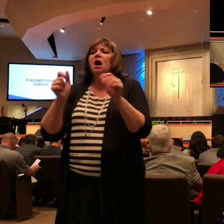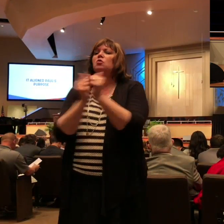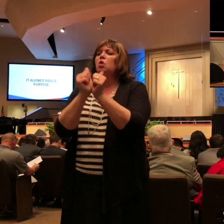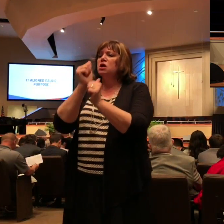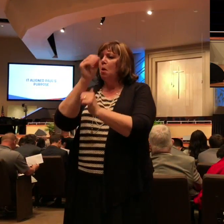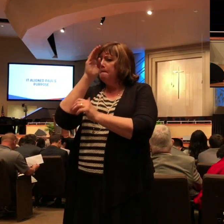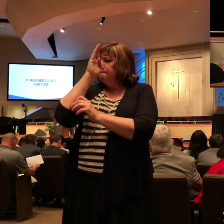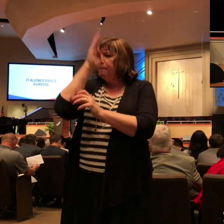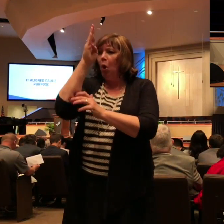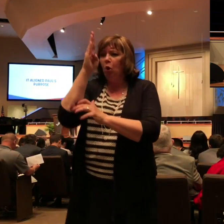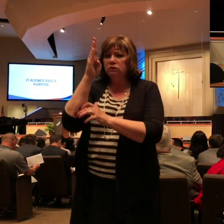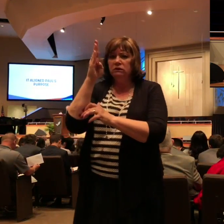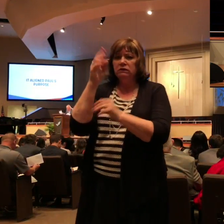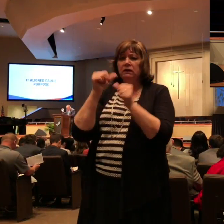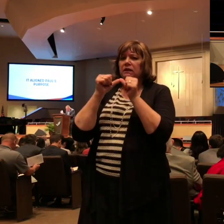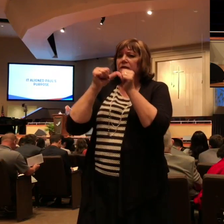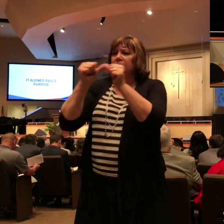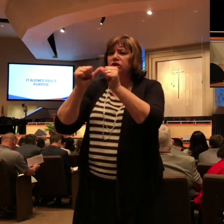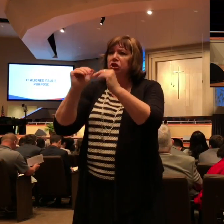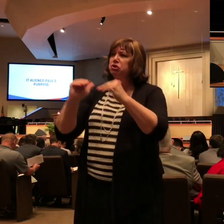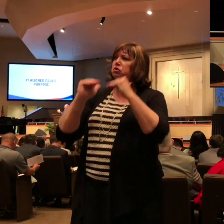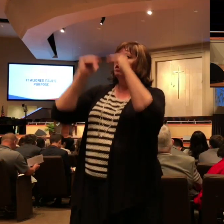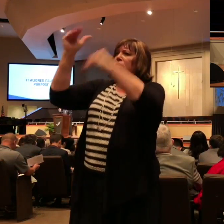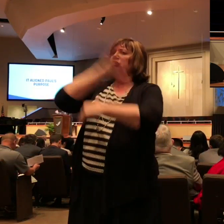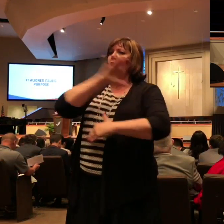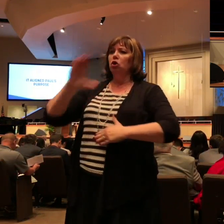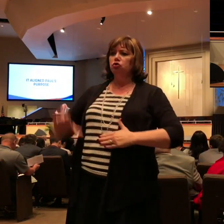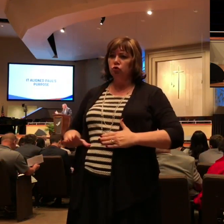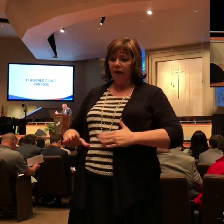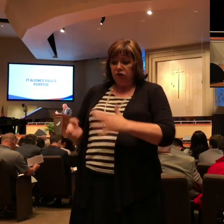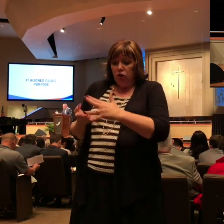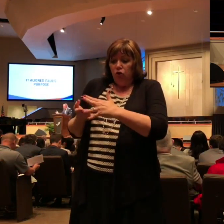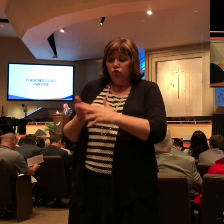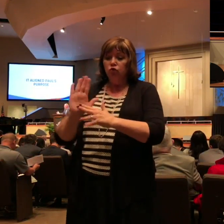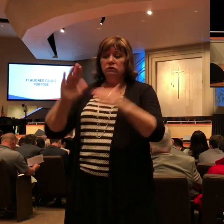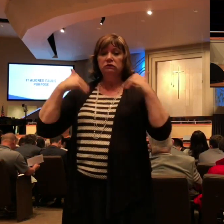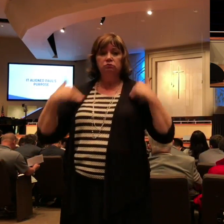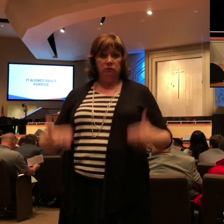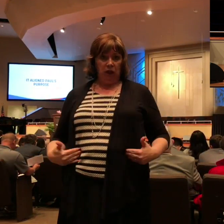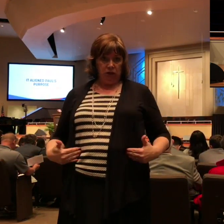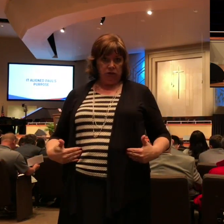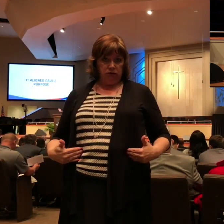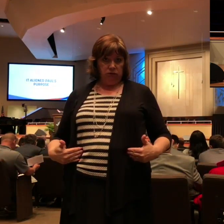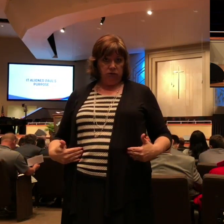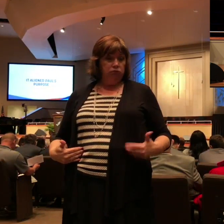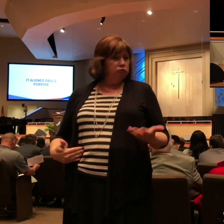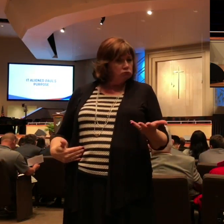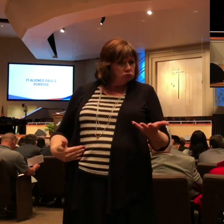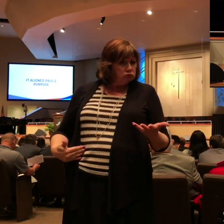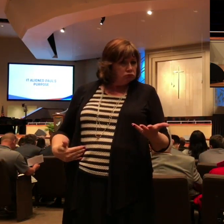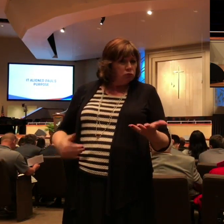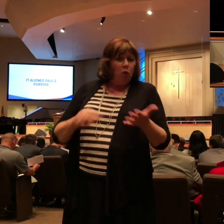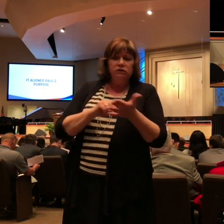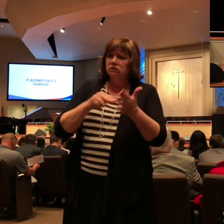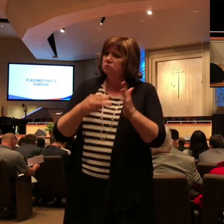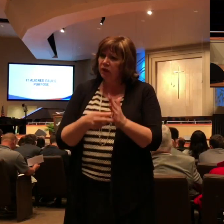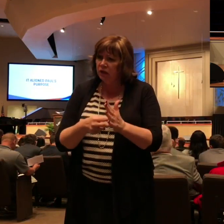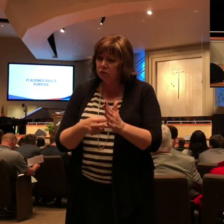also Christ shall be magnified in my body. Paul chained in shackles to